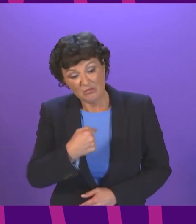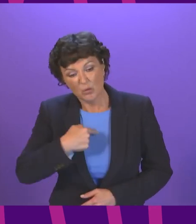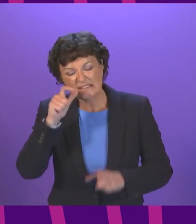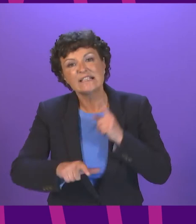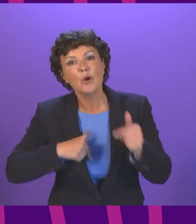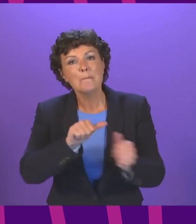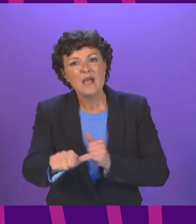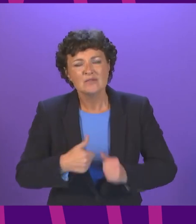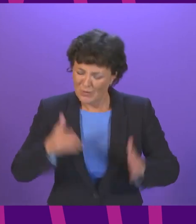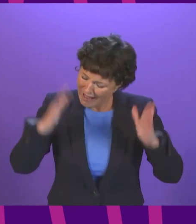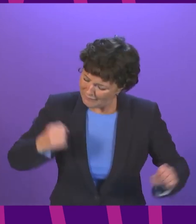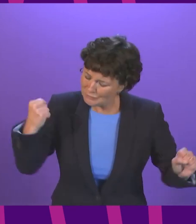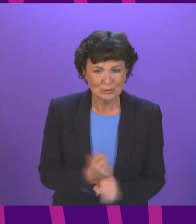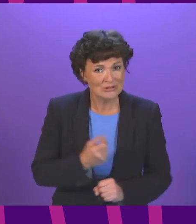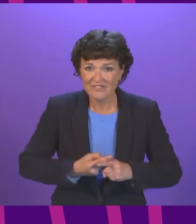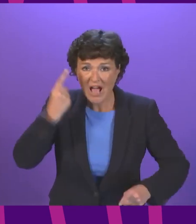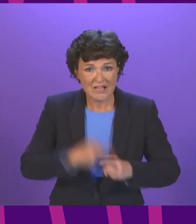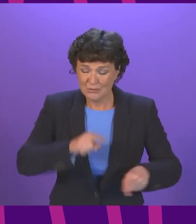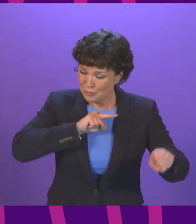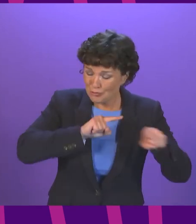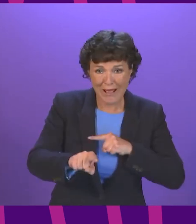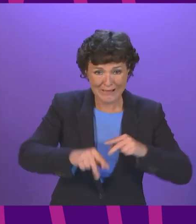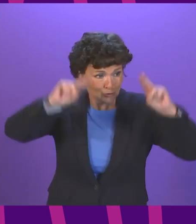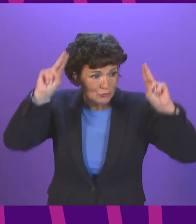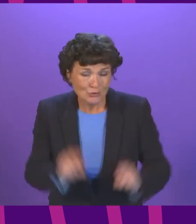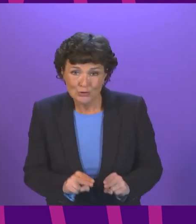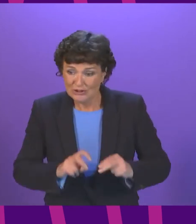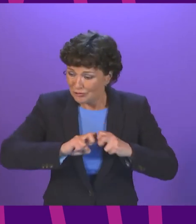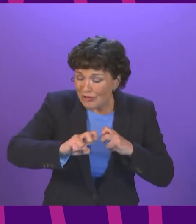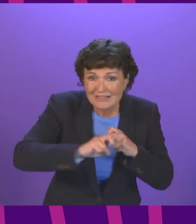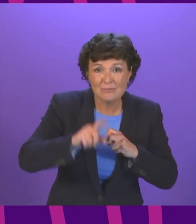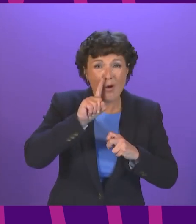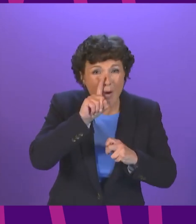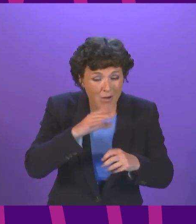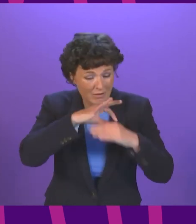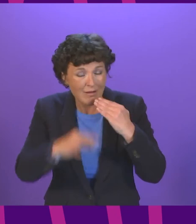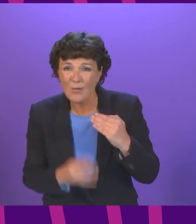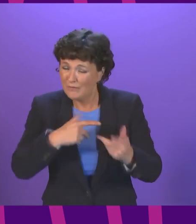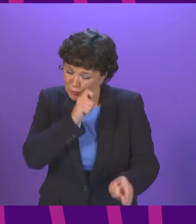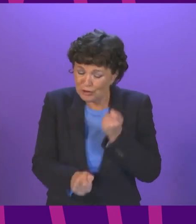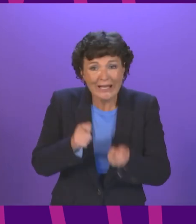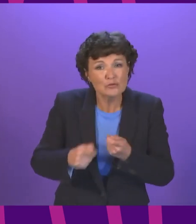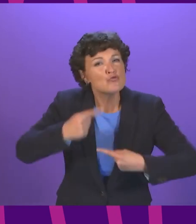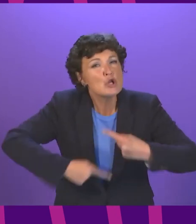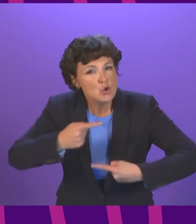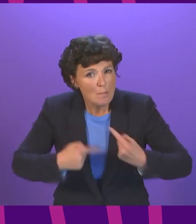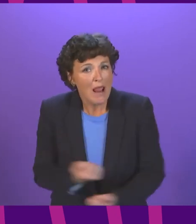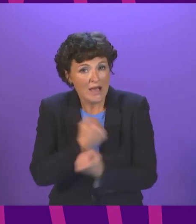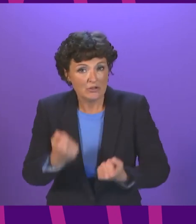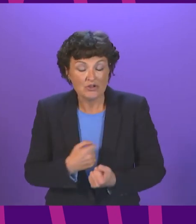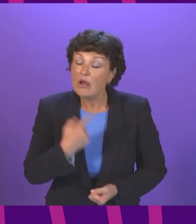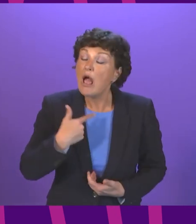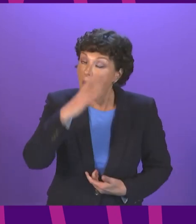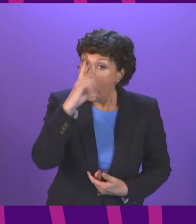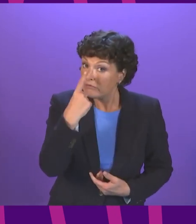We must act fast to decarbonise heat and transport just as we have already done for electricity I can confirm today that we will invest at least